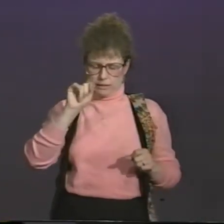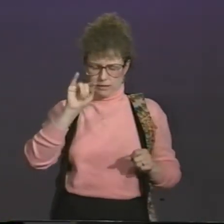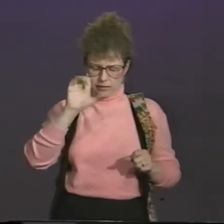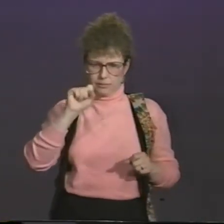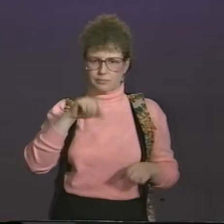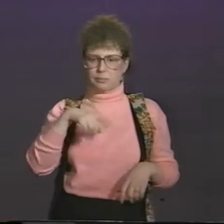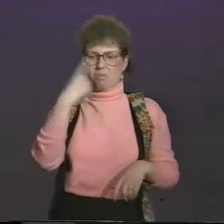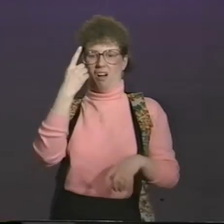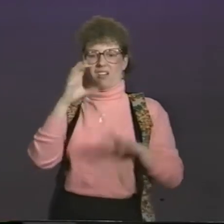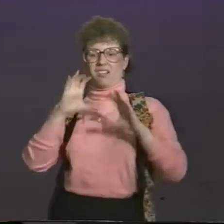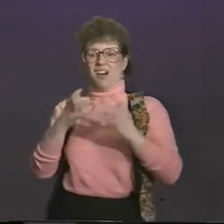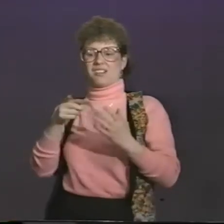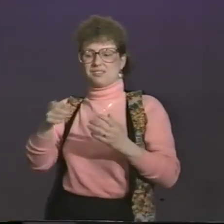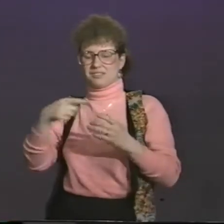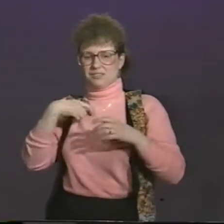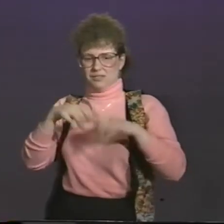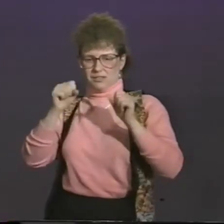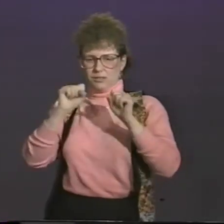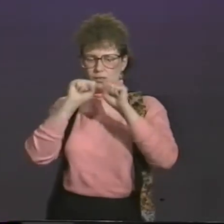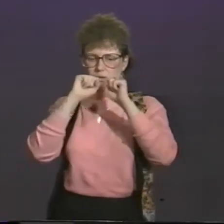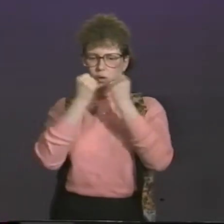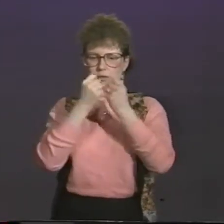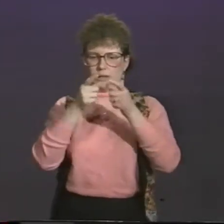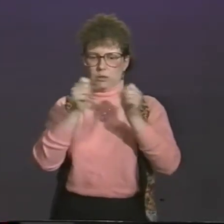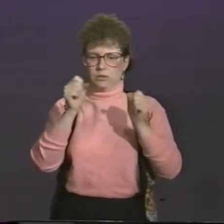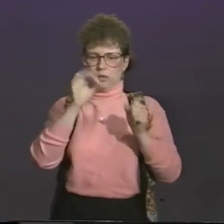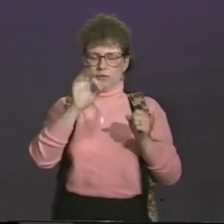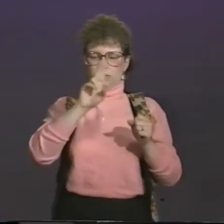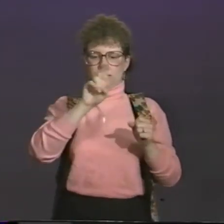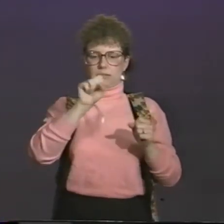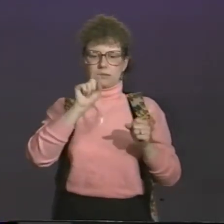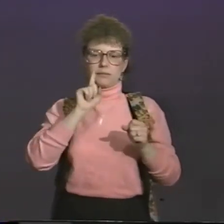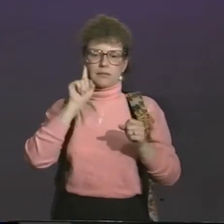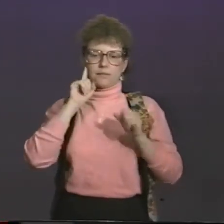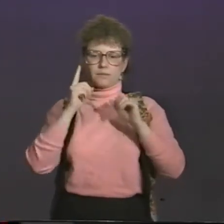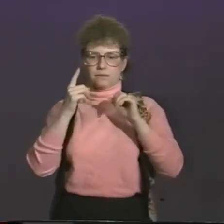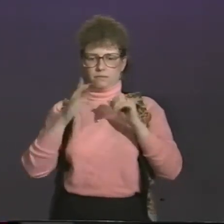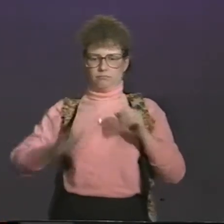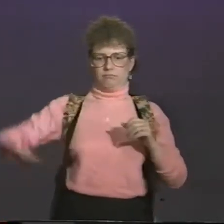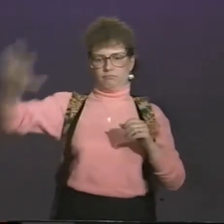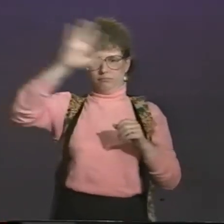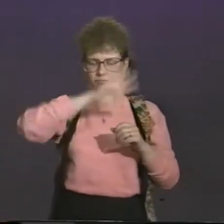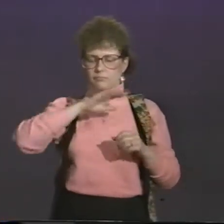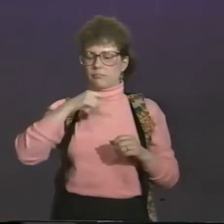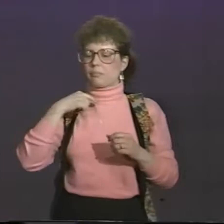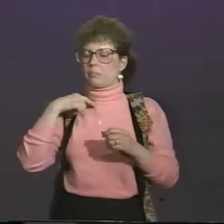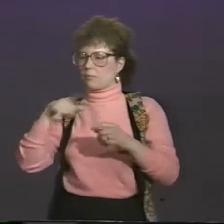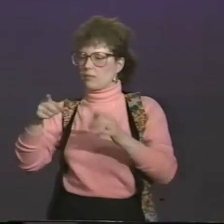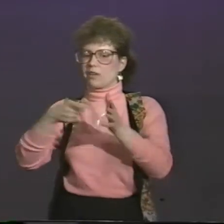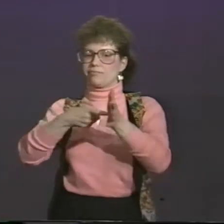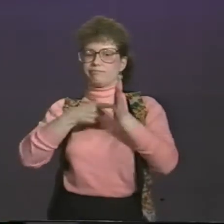in linguistics. One class that I took was called Sociolinguistics of the United States Deaf Community.